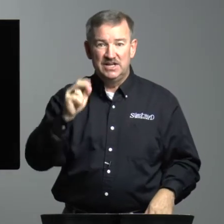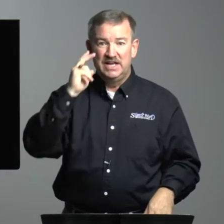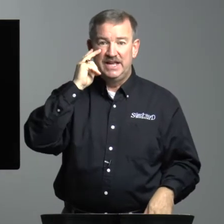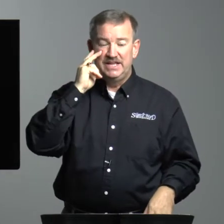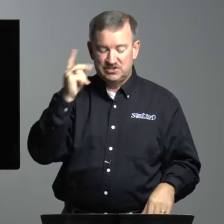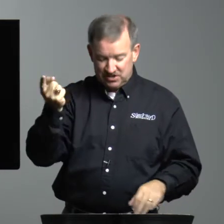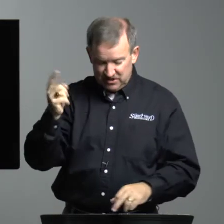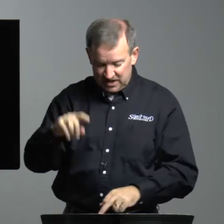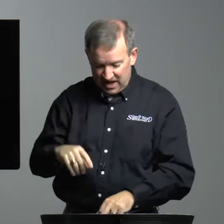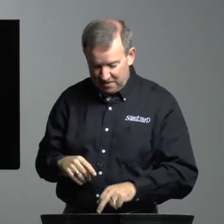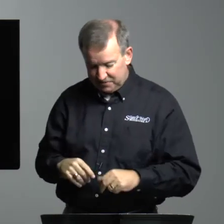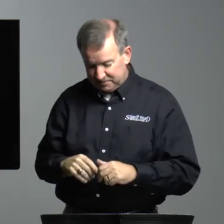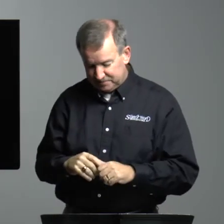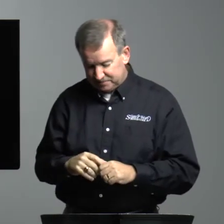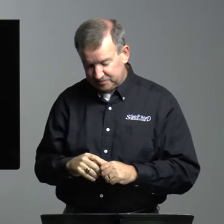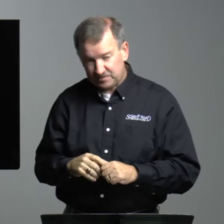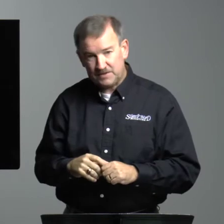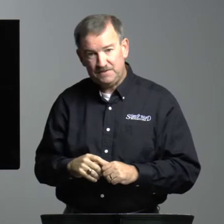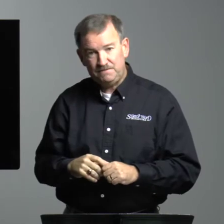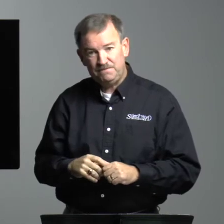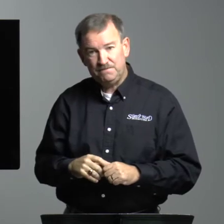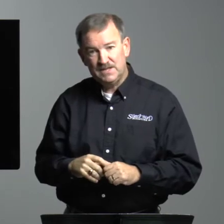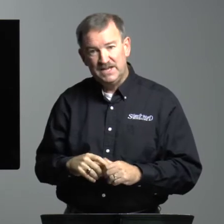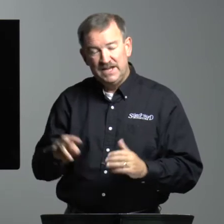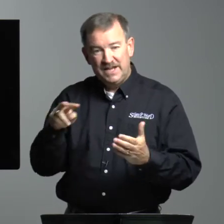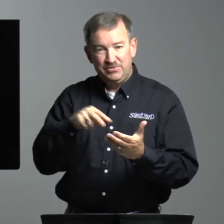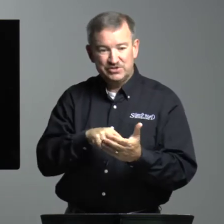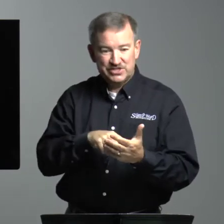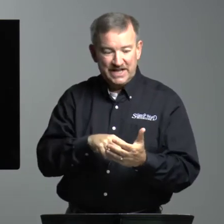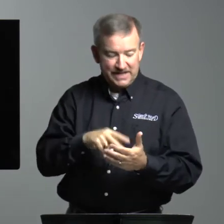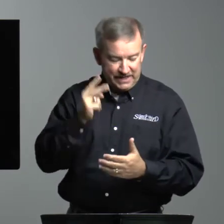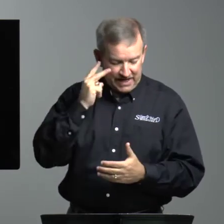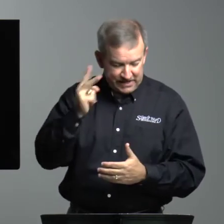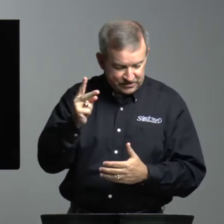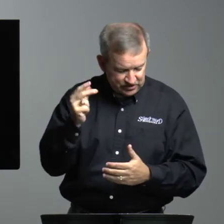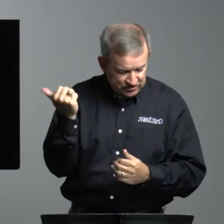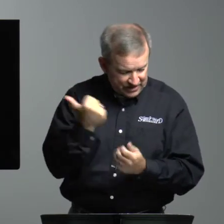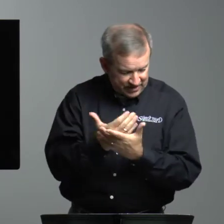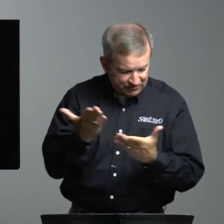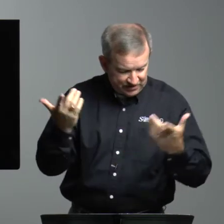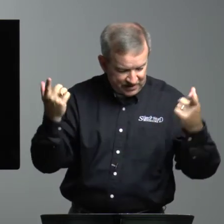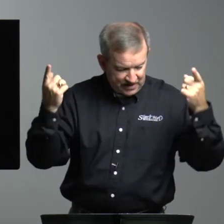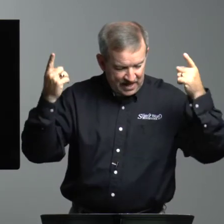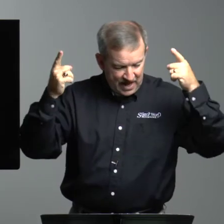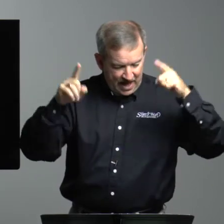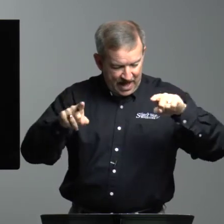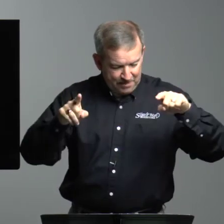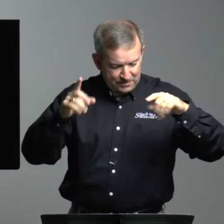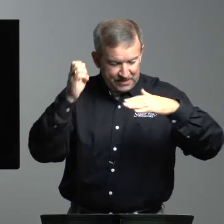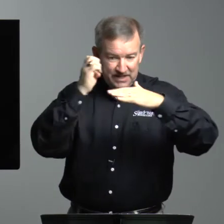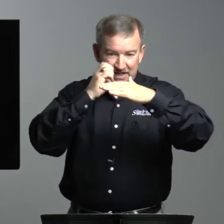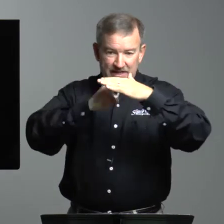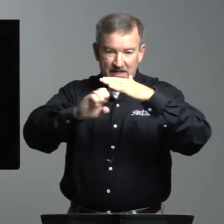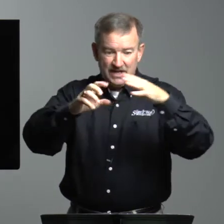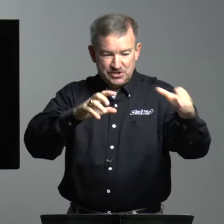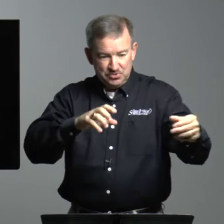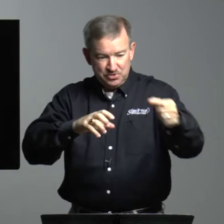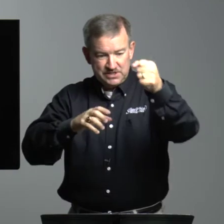he saw it happen. He was standing and he saw everything happen. Elijah was